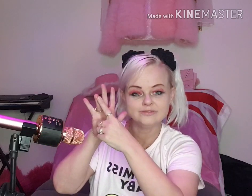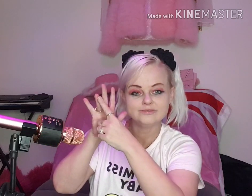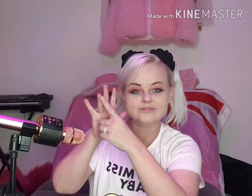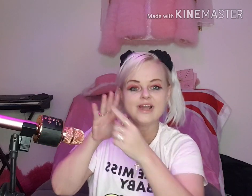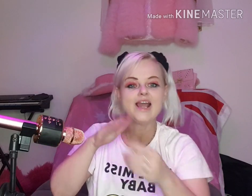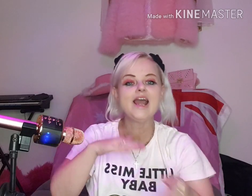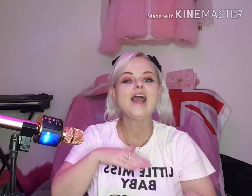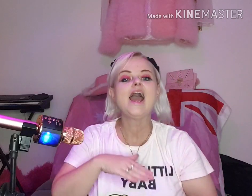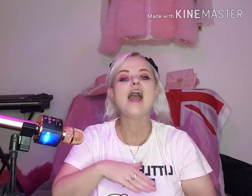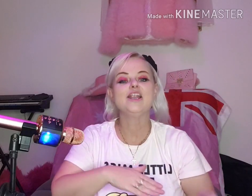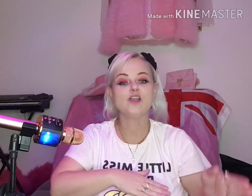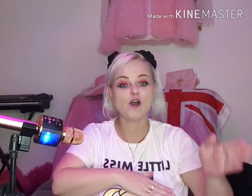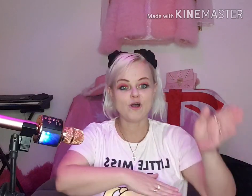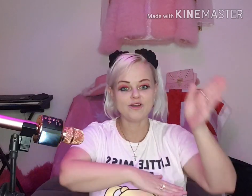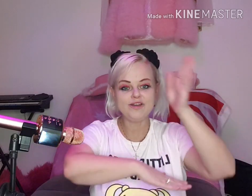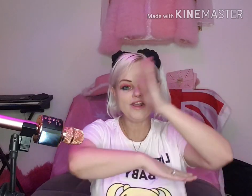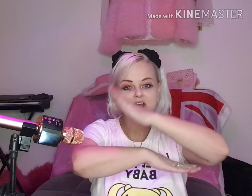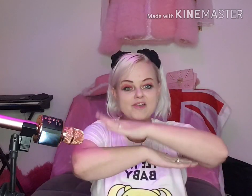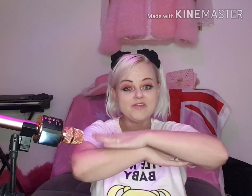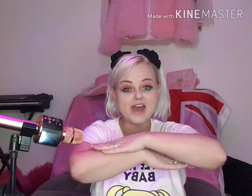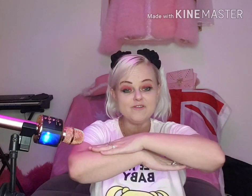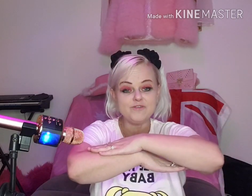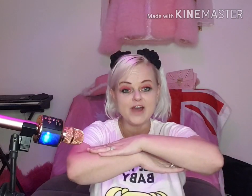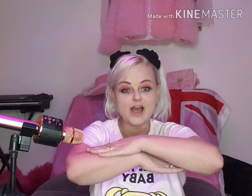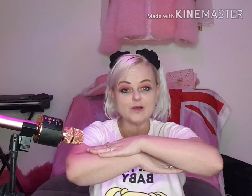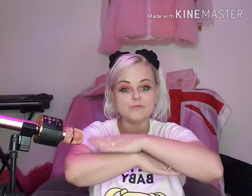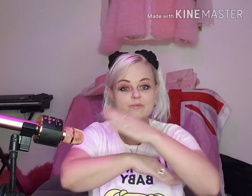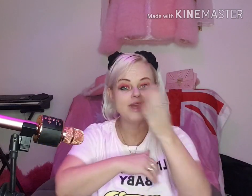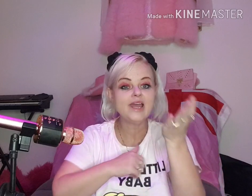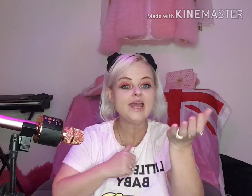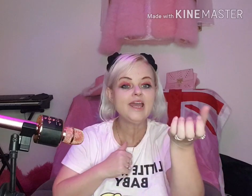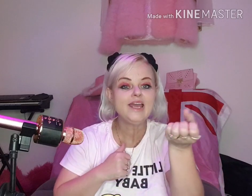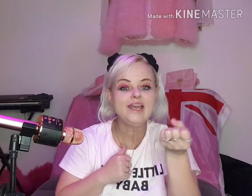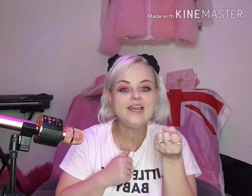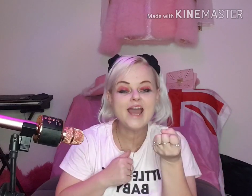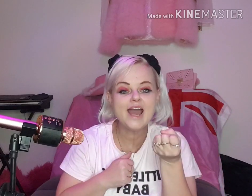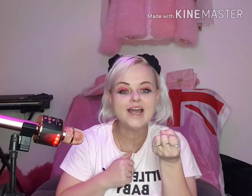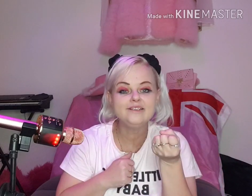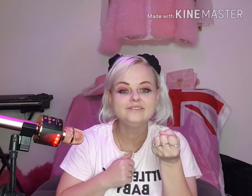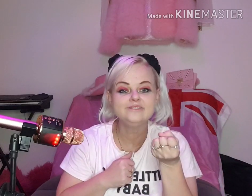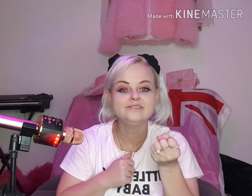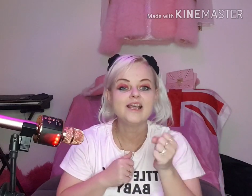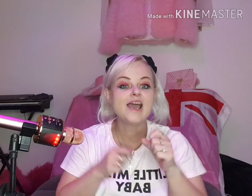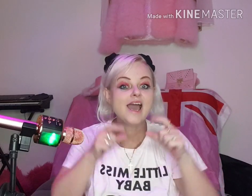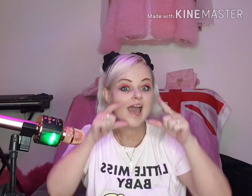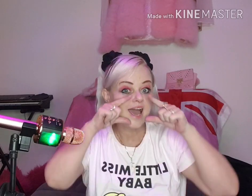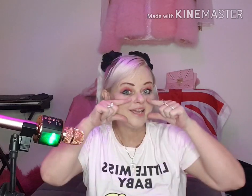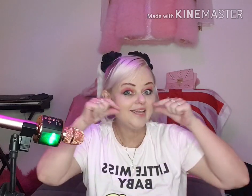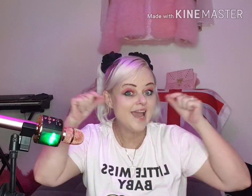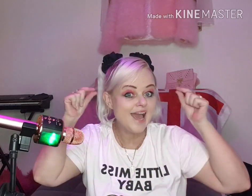And on that farm he had a pig.